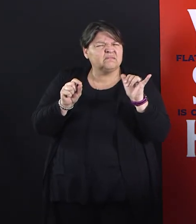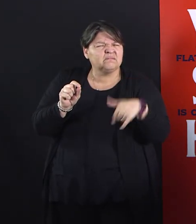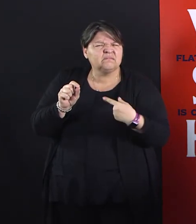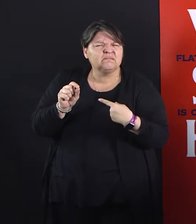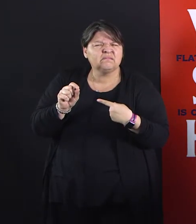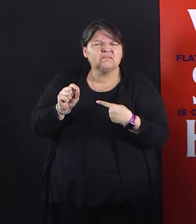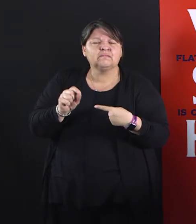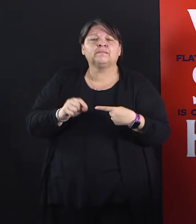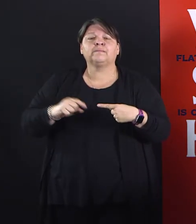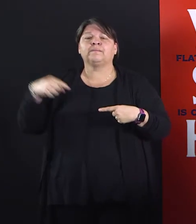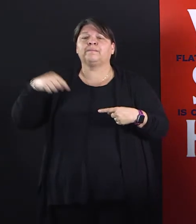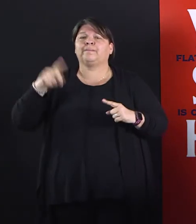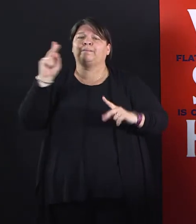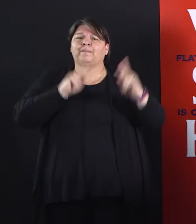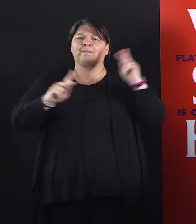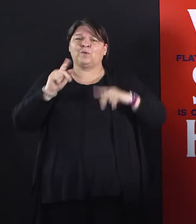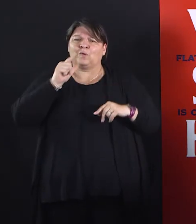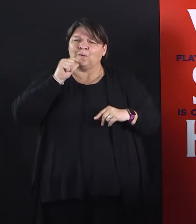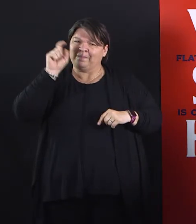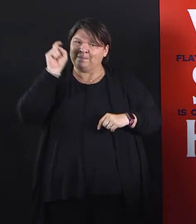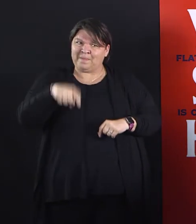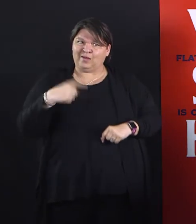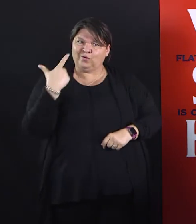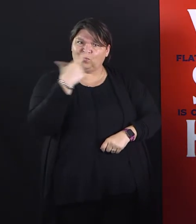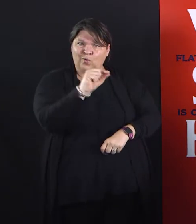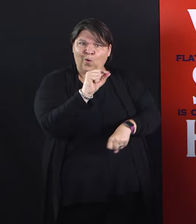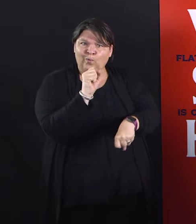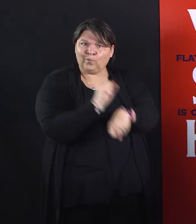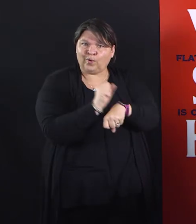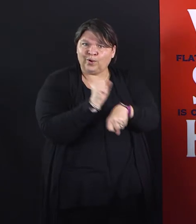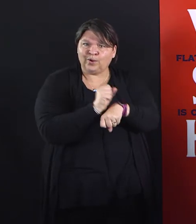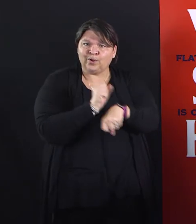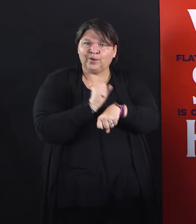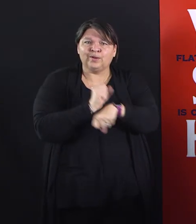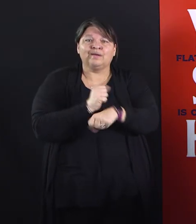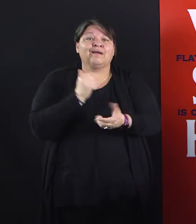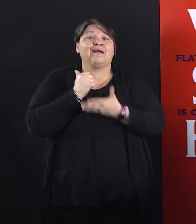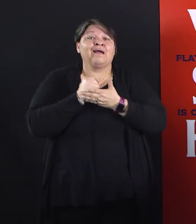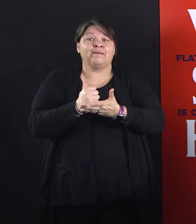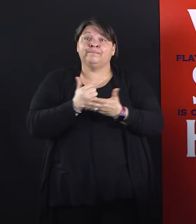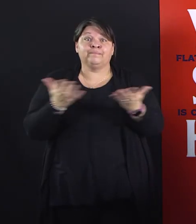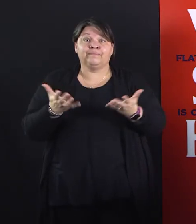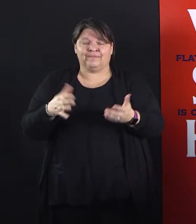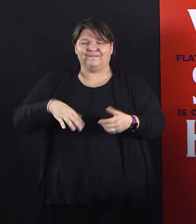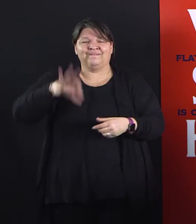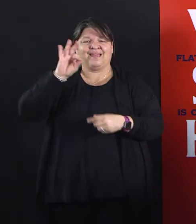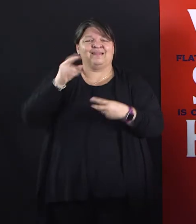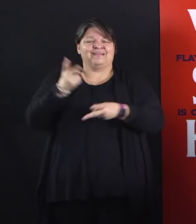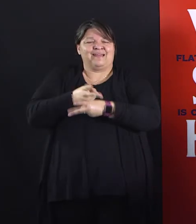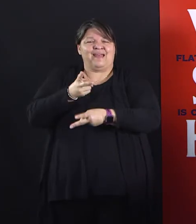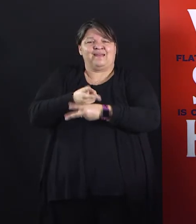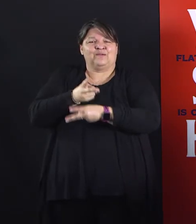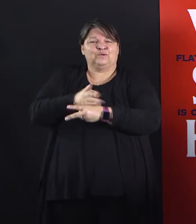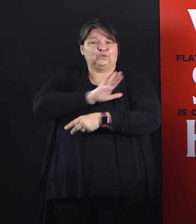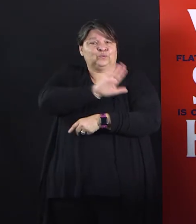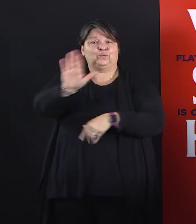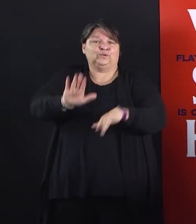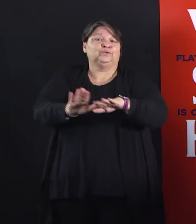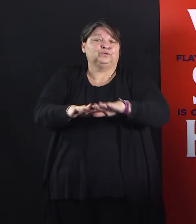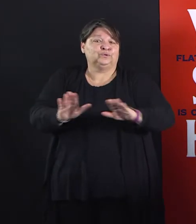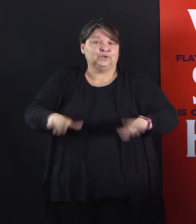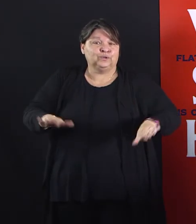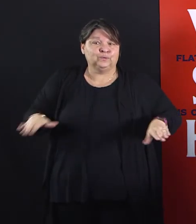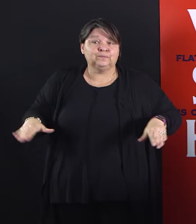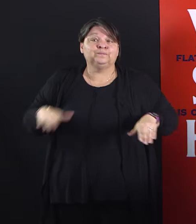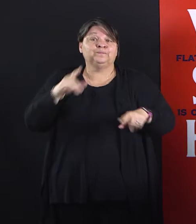medical professionals in this crisis who often need to work long hours, additional shifts, and many time into the